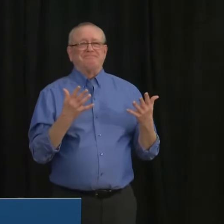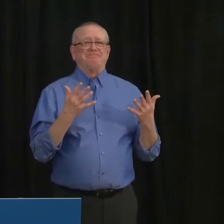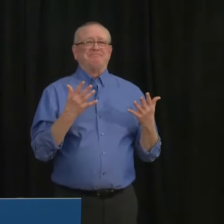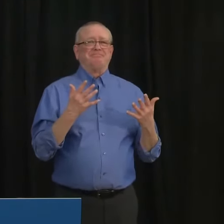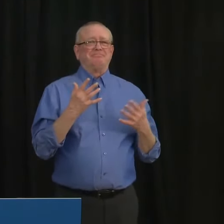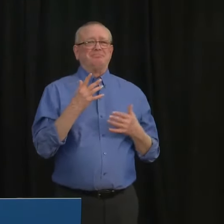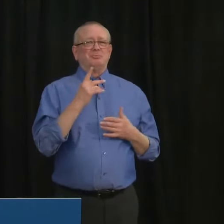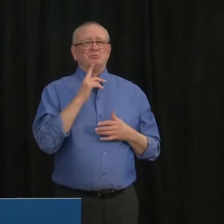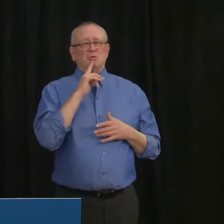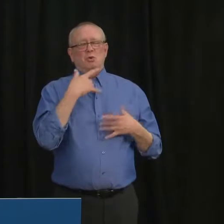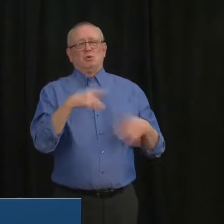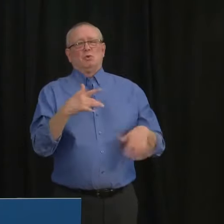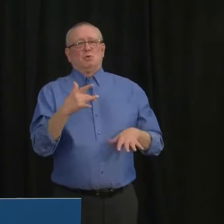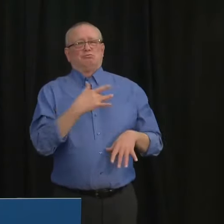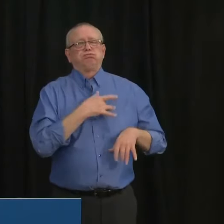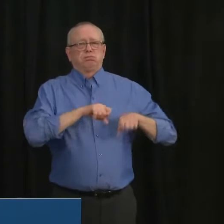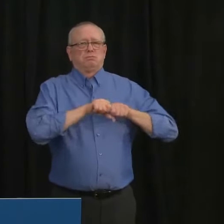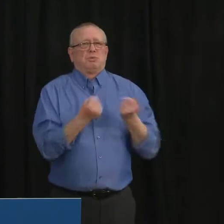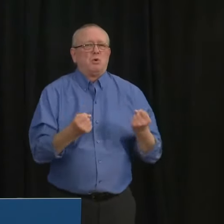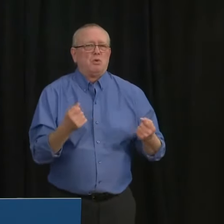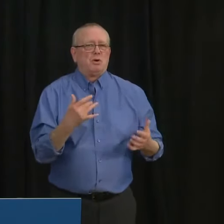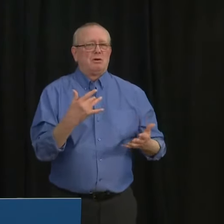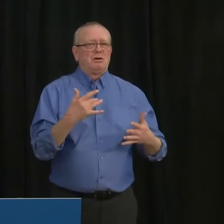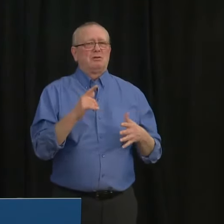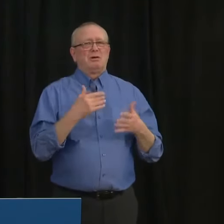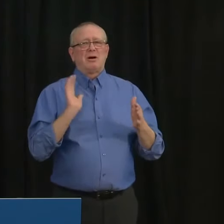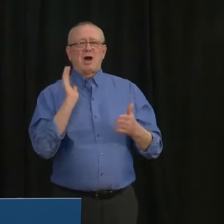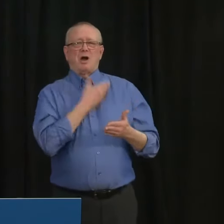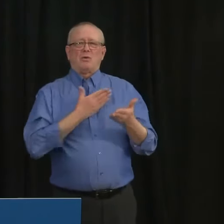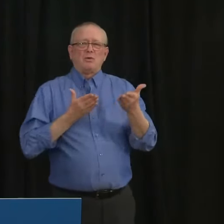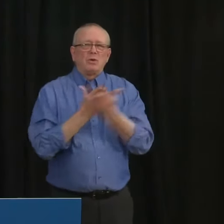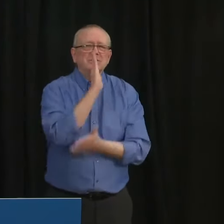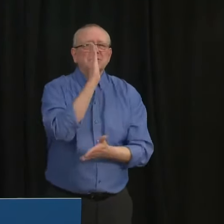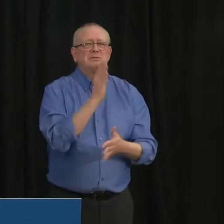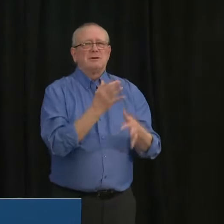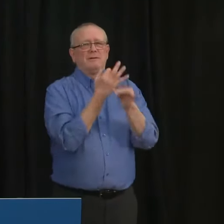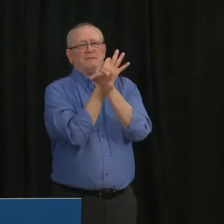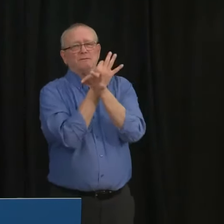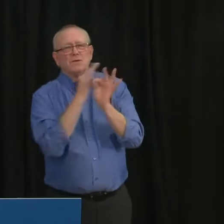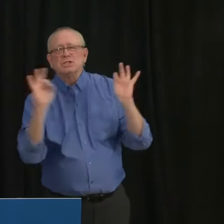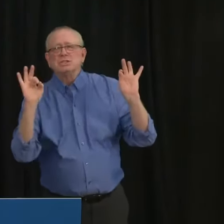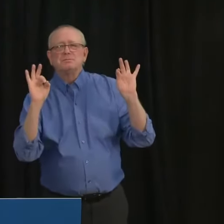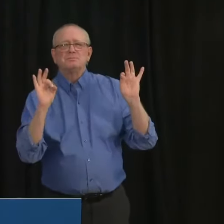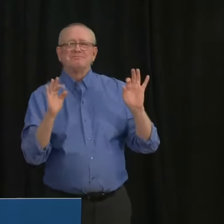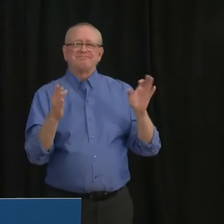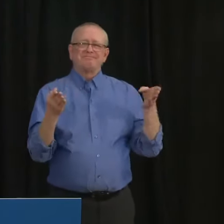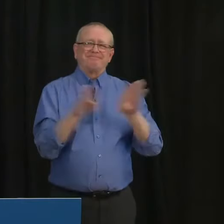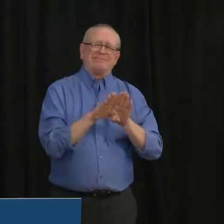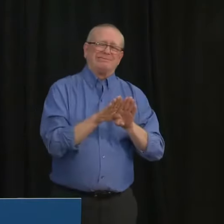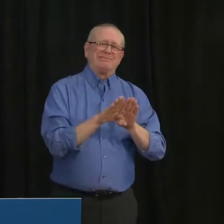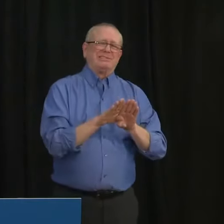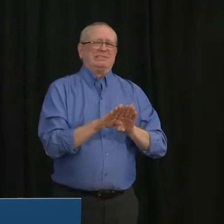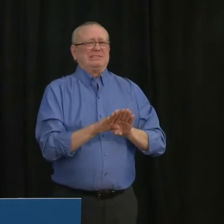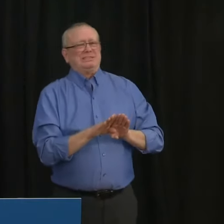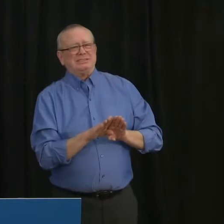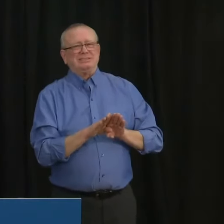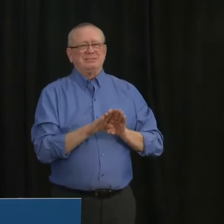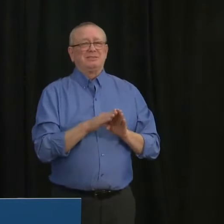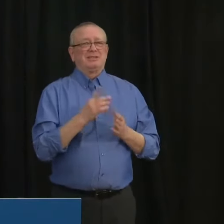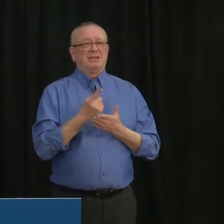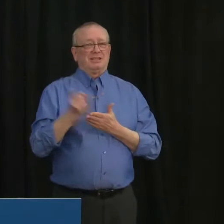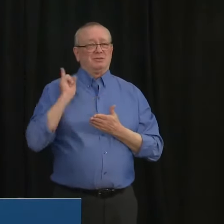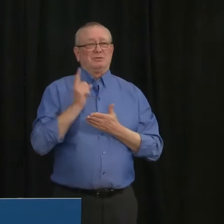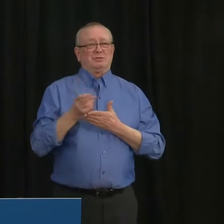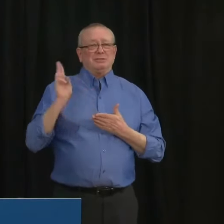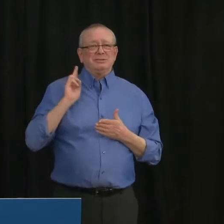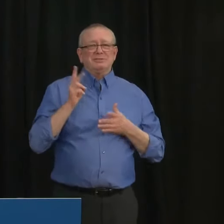constitutionally protected rights and freedoms. Instead we focused as we've done from the beginning on